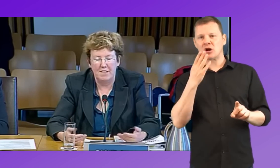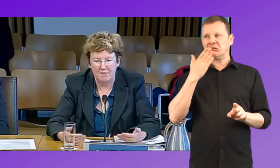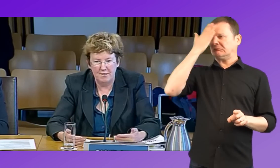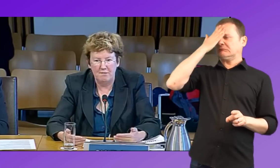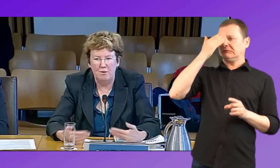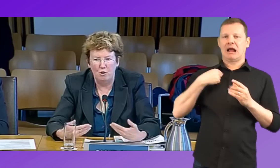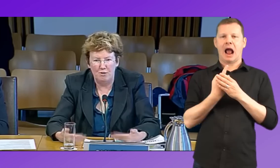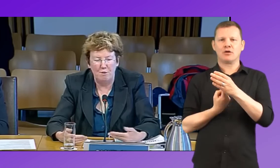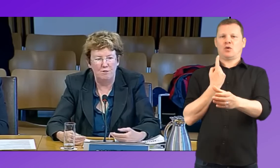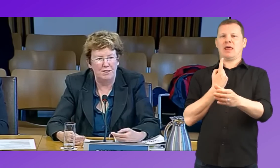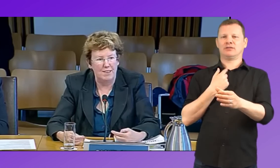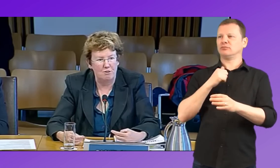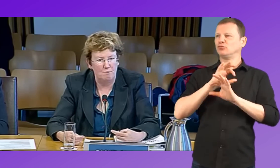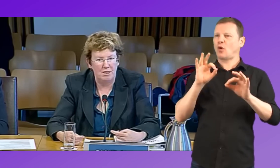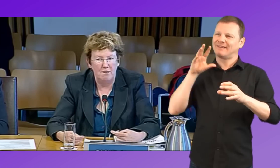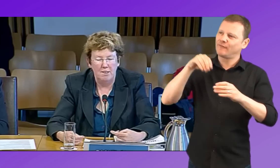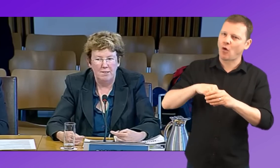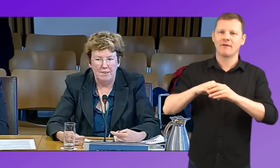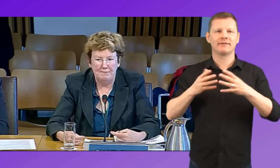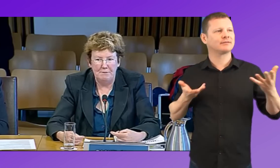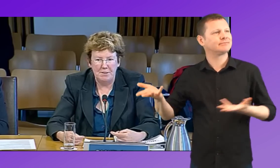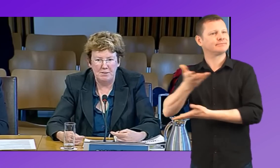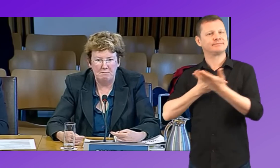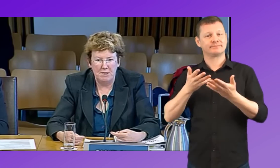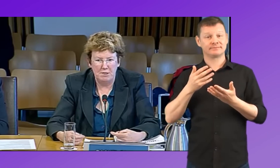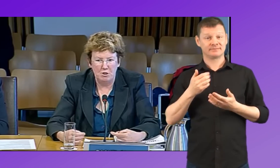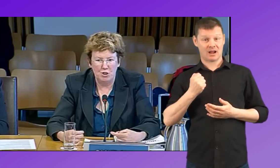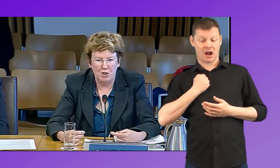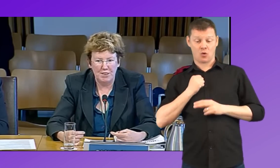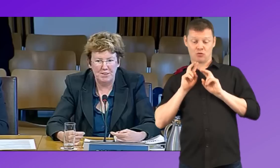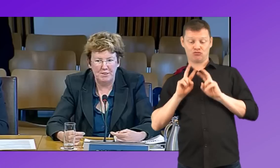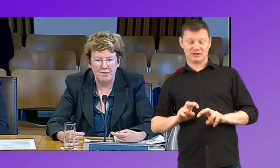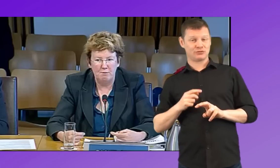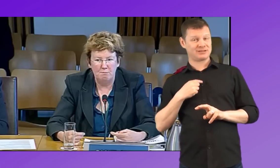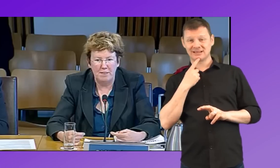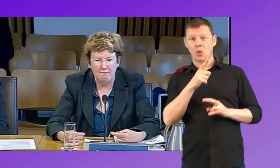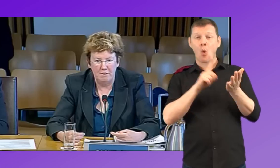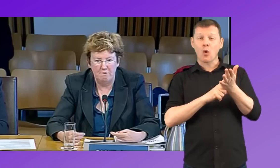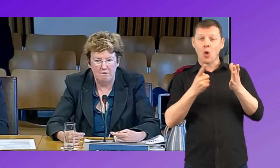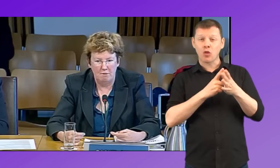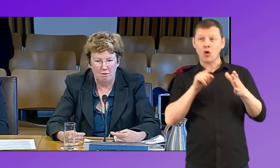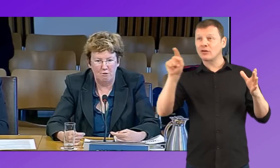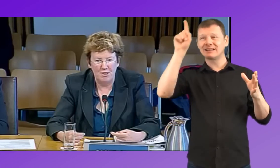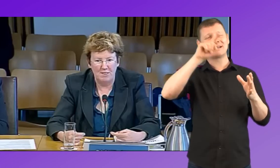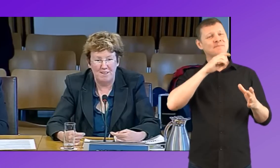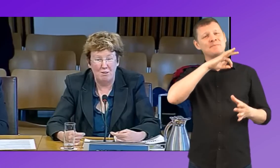and not involved in the classroom. So the research that we did suggested that it would benefit local authorities if they